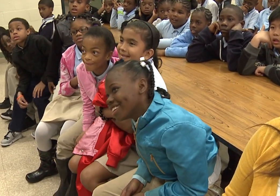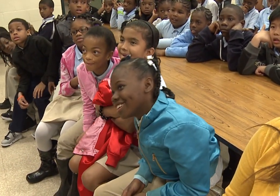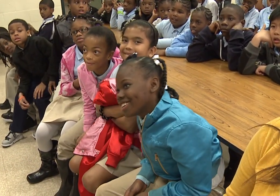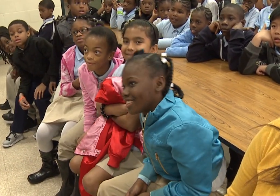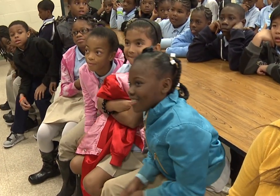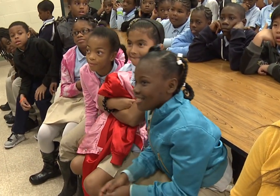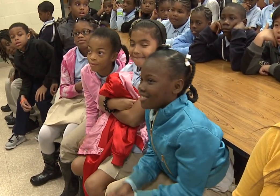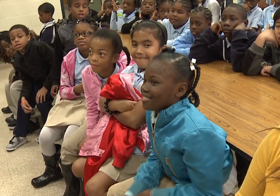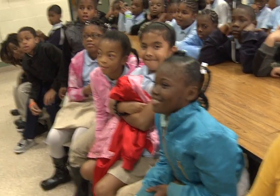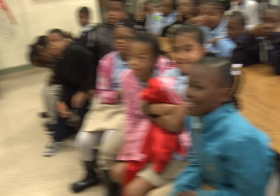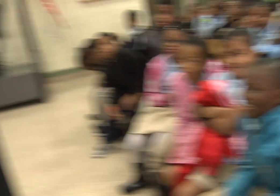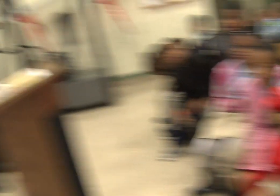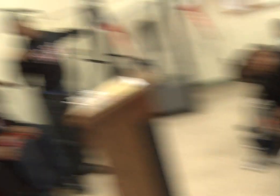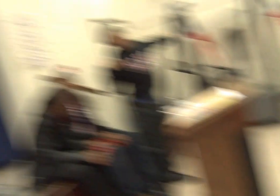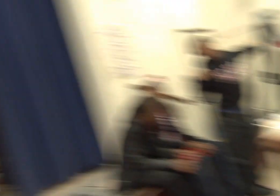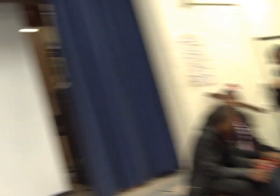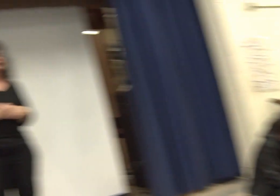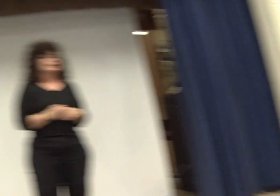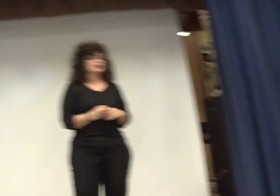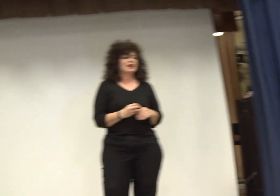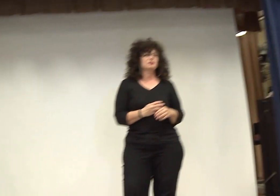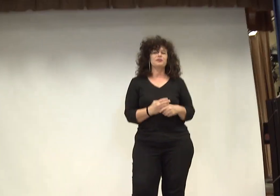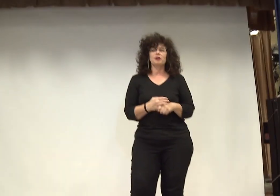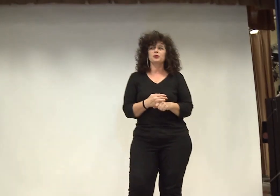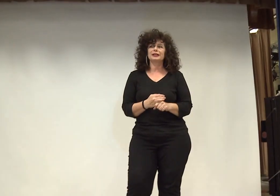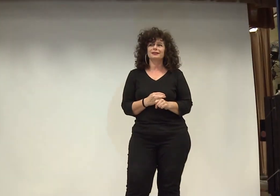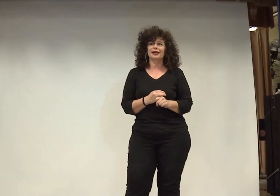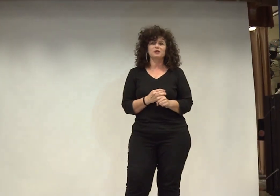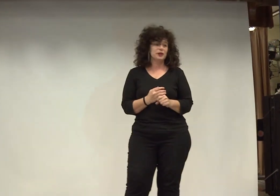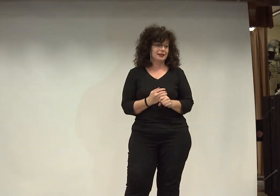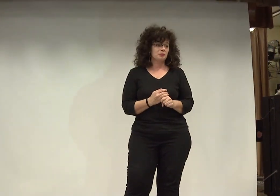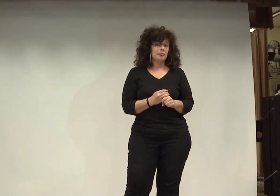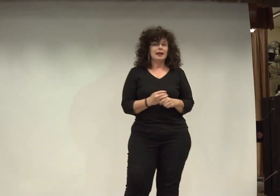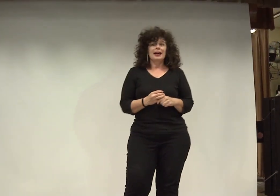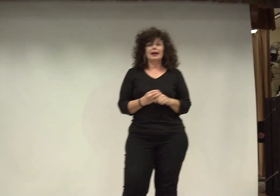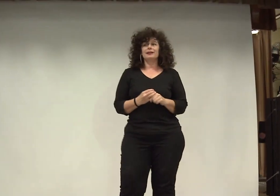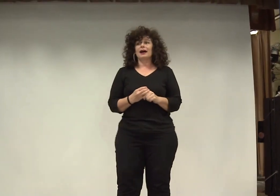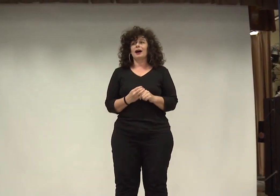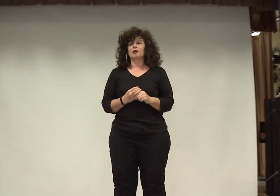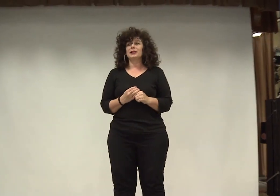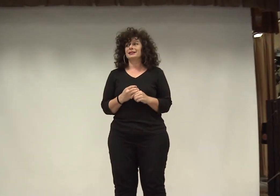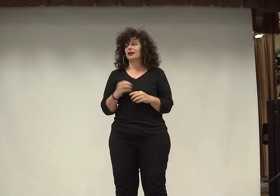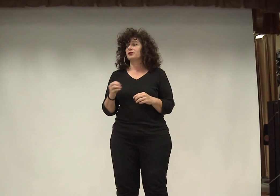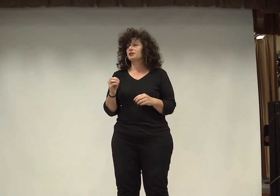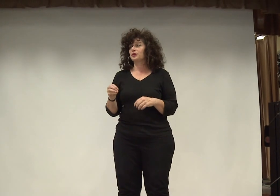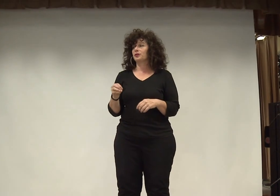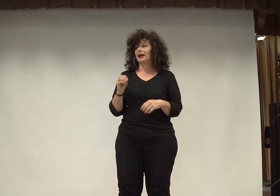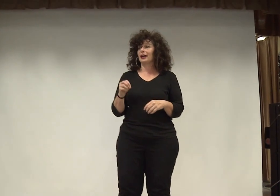You know, she asked me a great question. She asked me if I really liked reading. And to tell you the truth, I